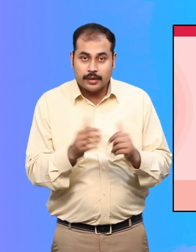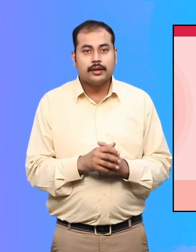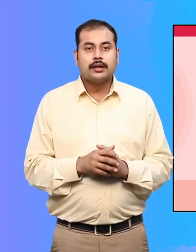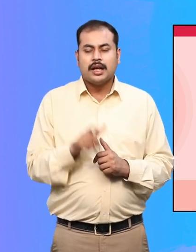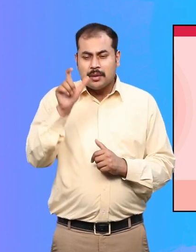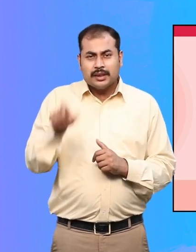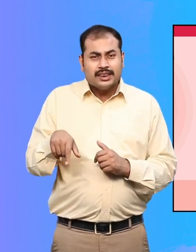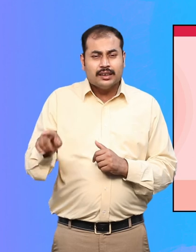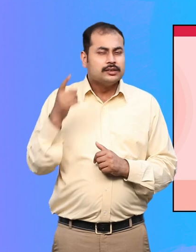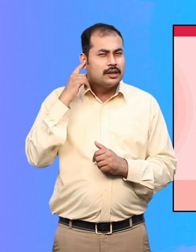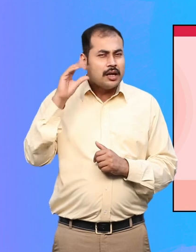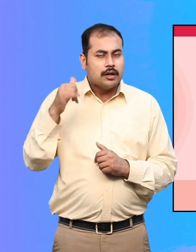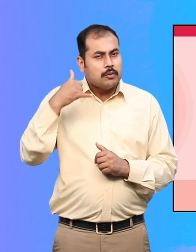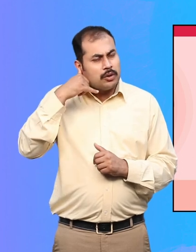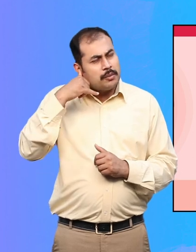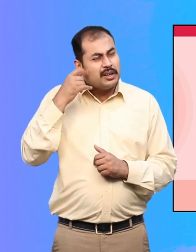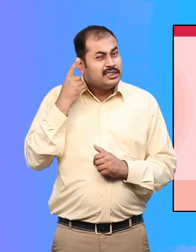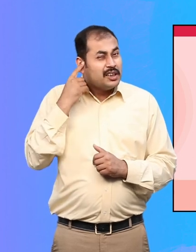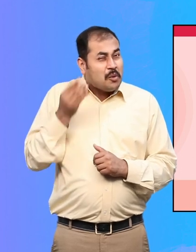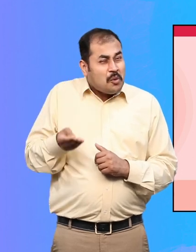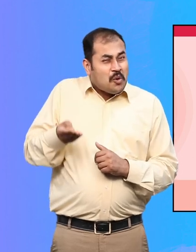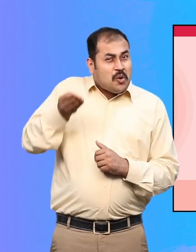easily give or take information. 10.